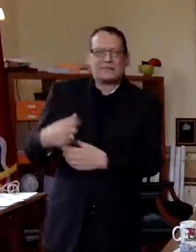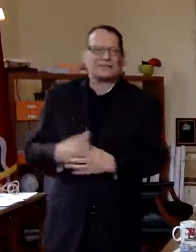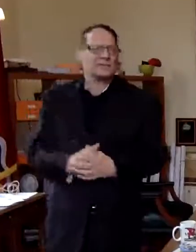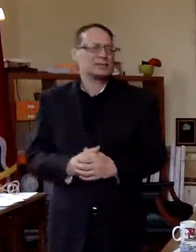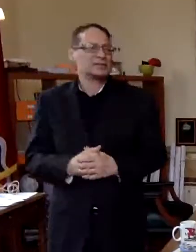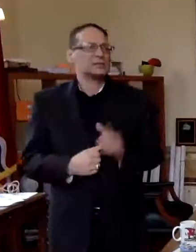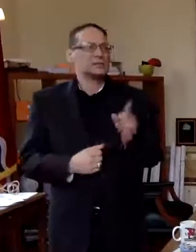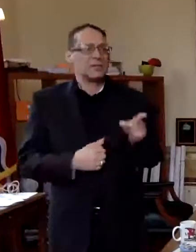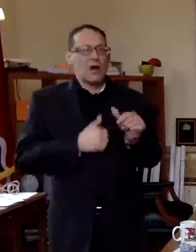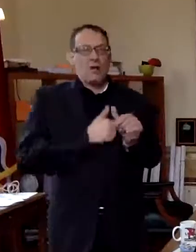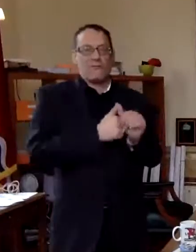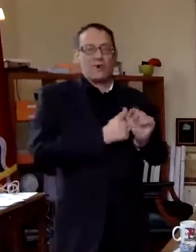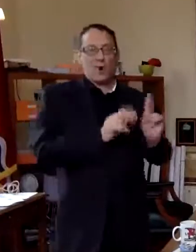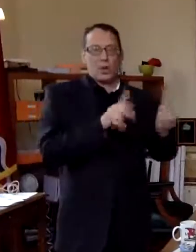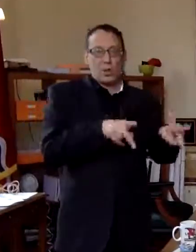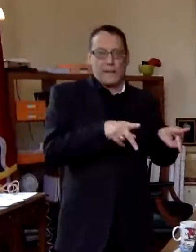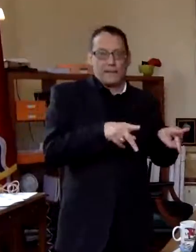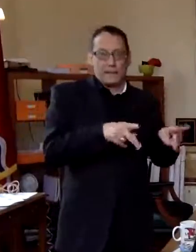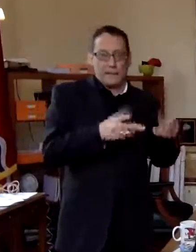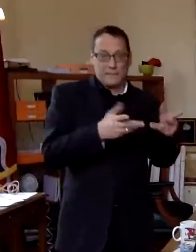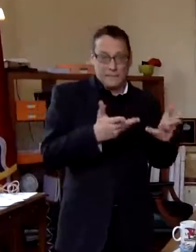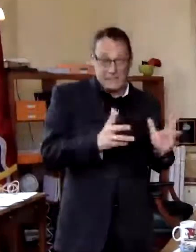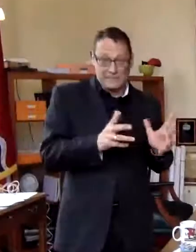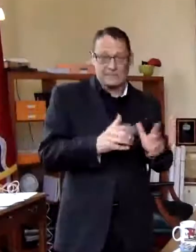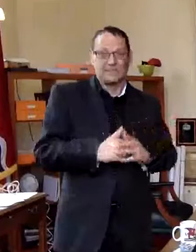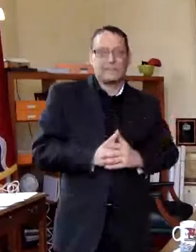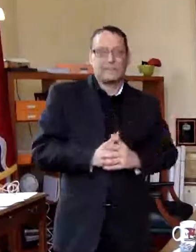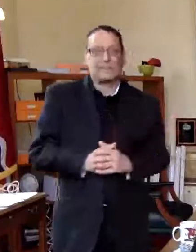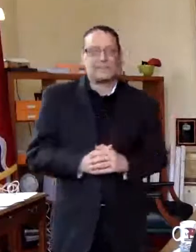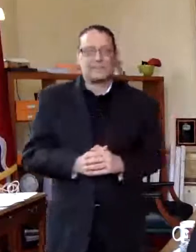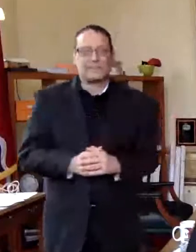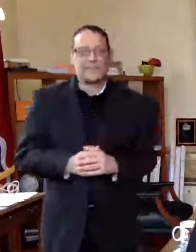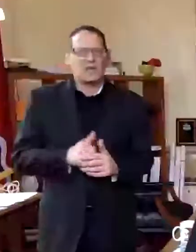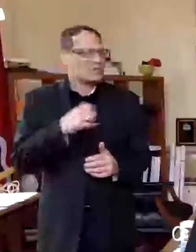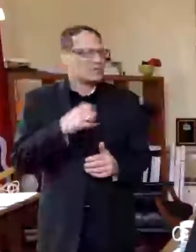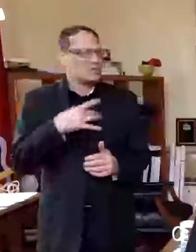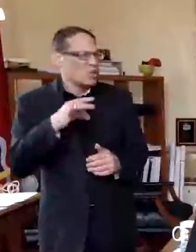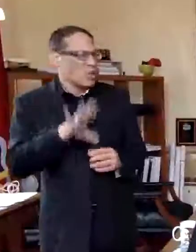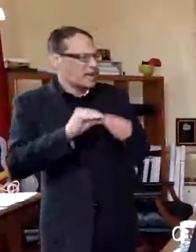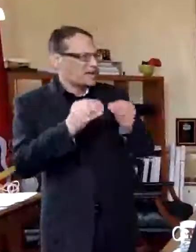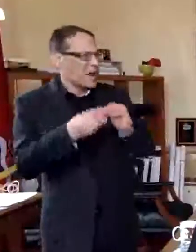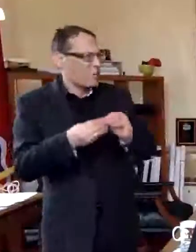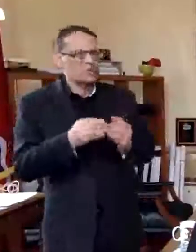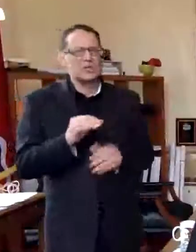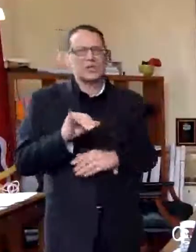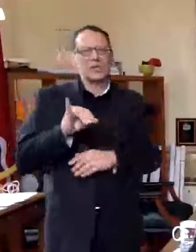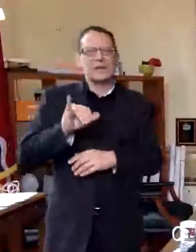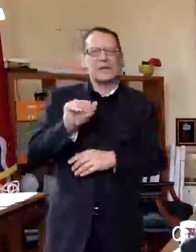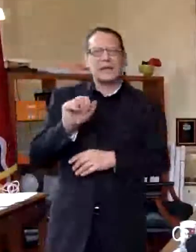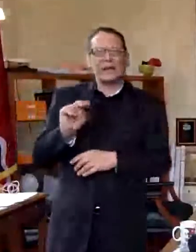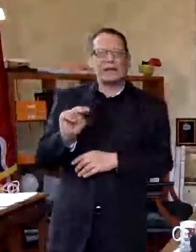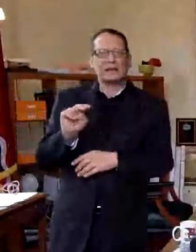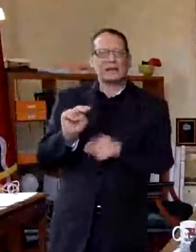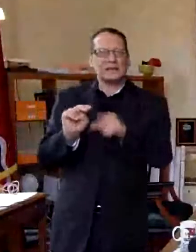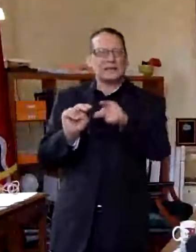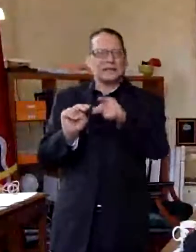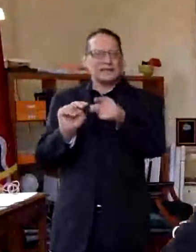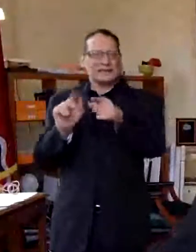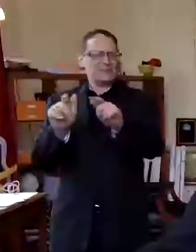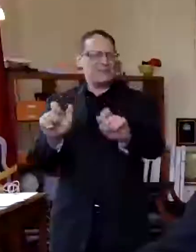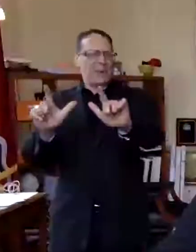don't even like numbers jacob i don't ian um so you mentioned